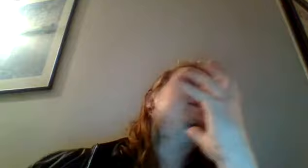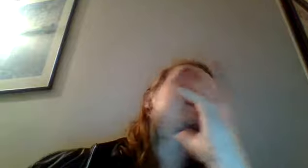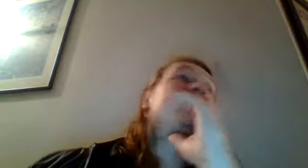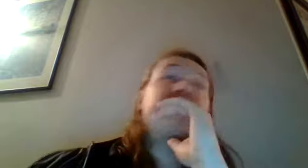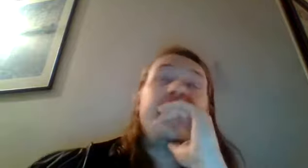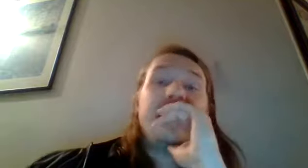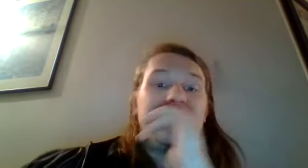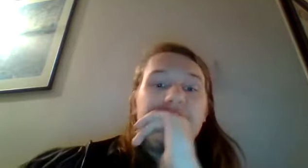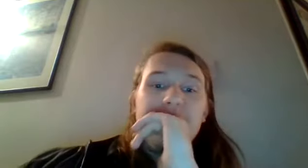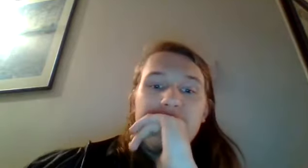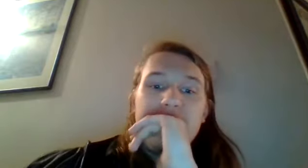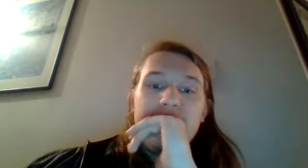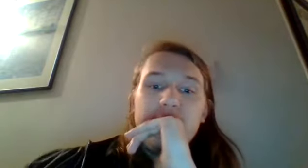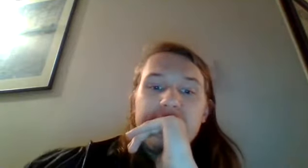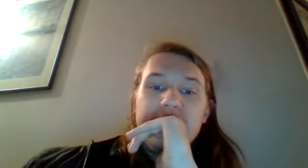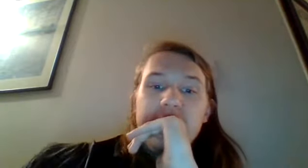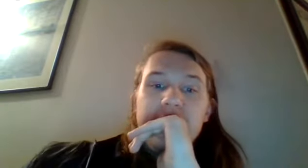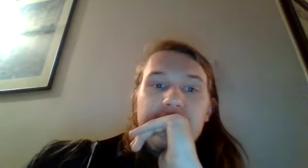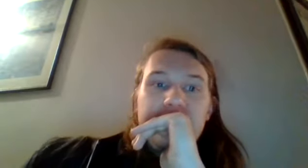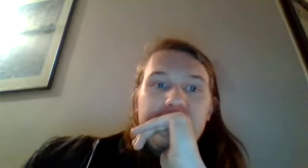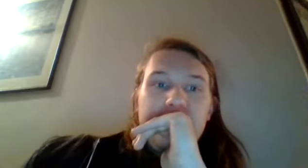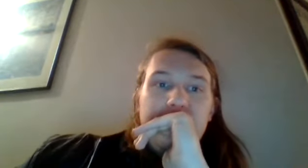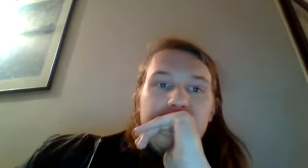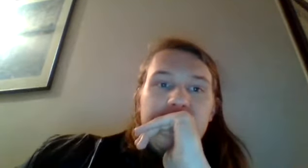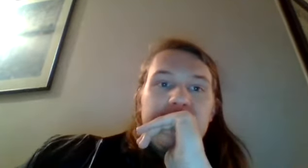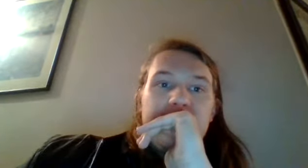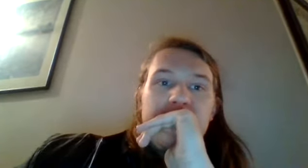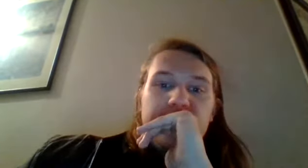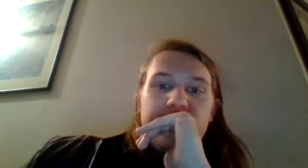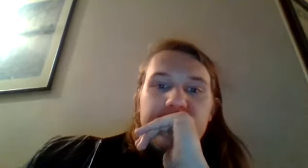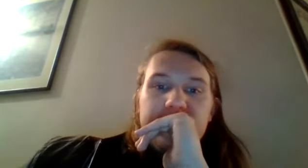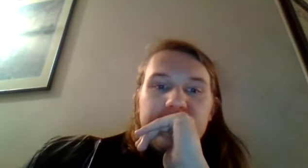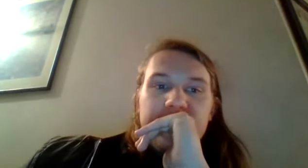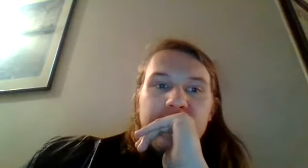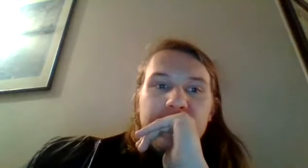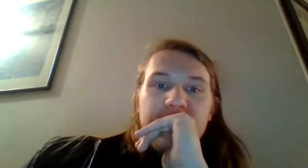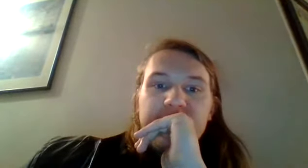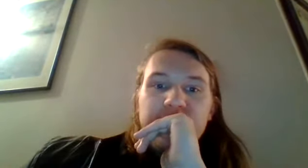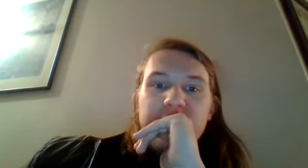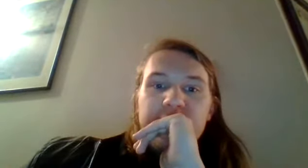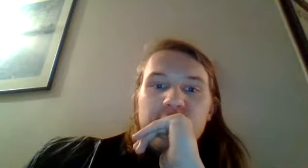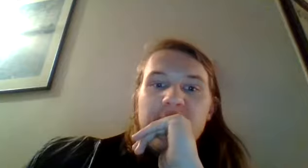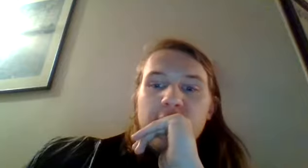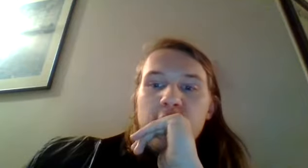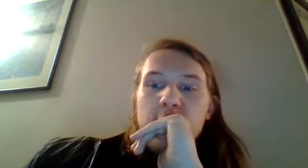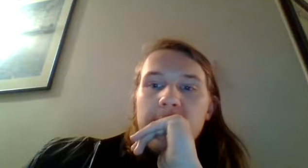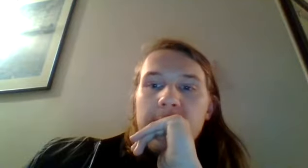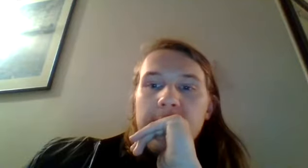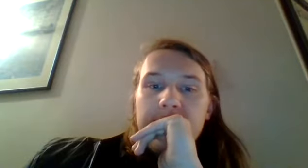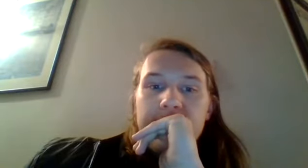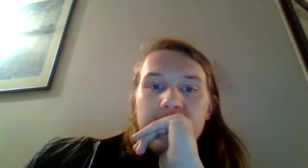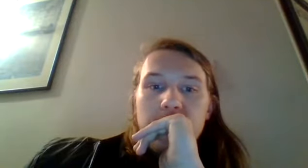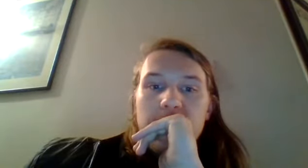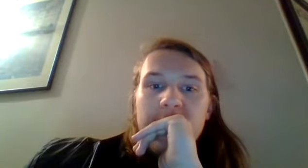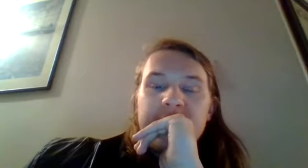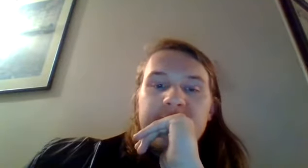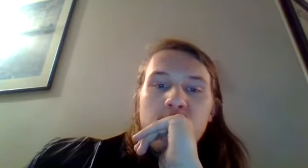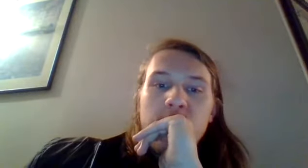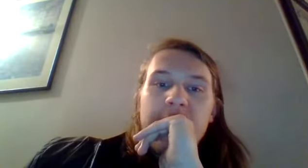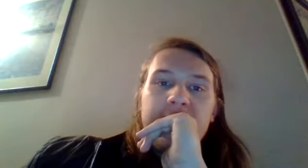in here yeah maybe the most uh maybe the most you know effective way to drive home uh innocent morality